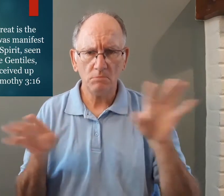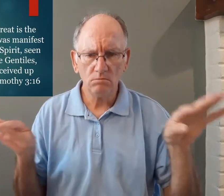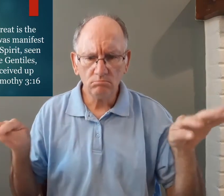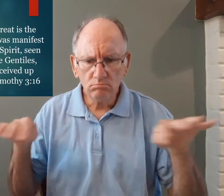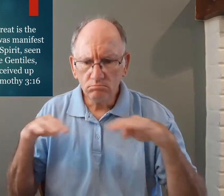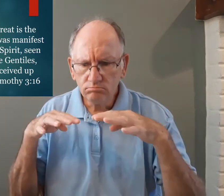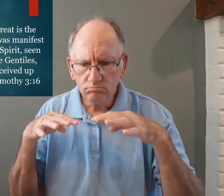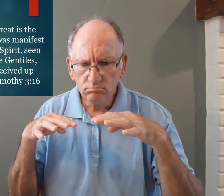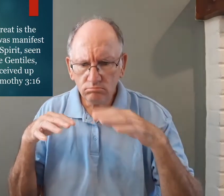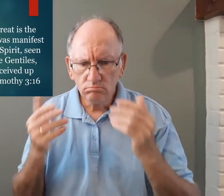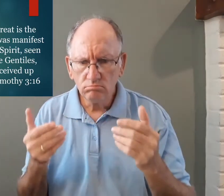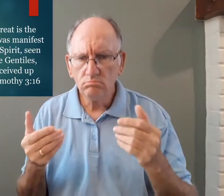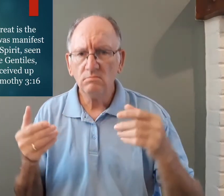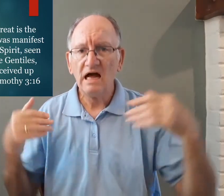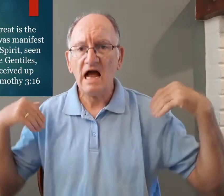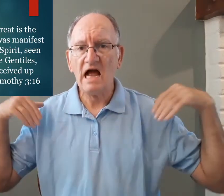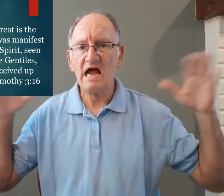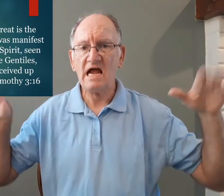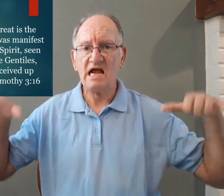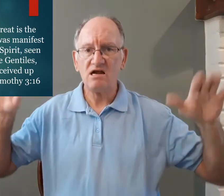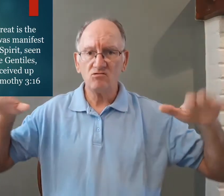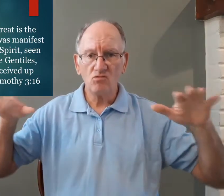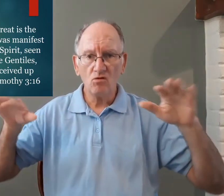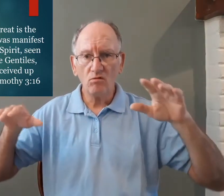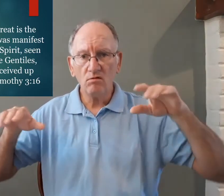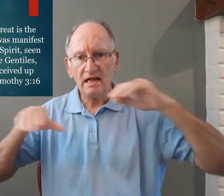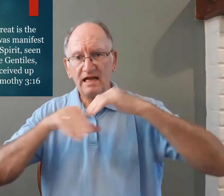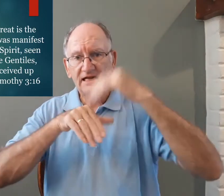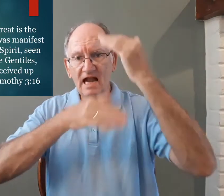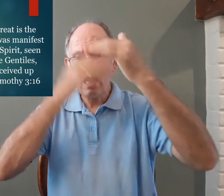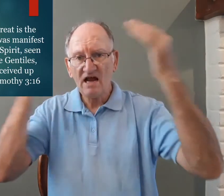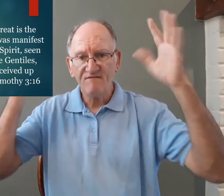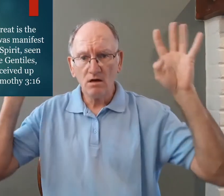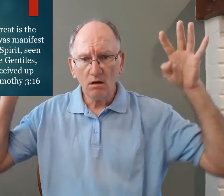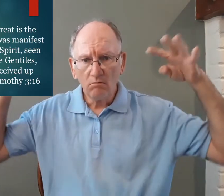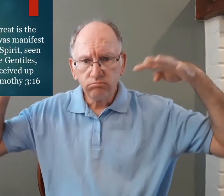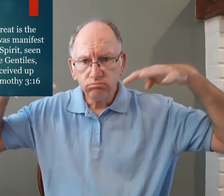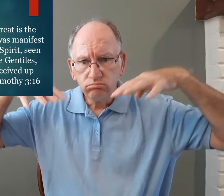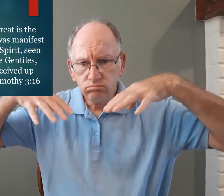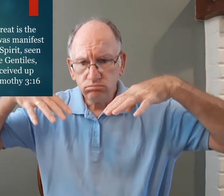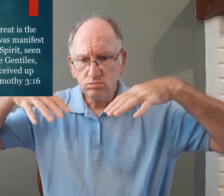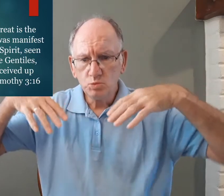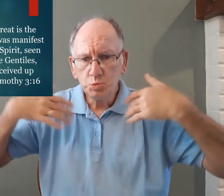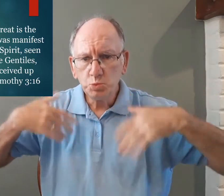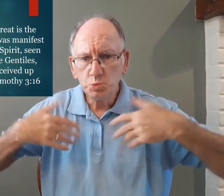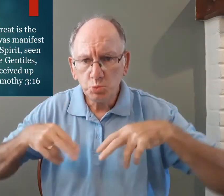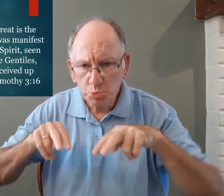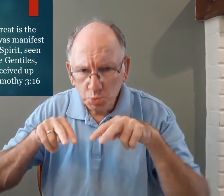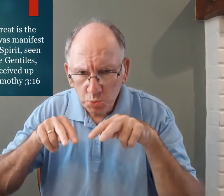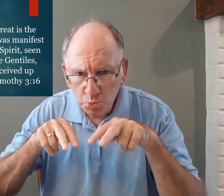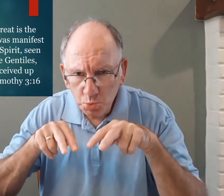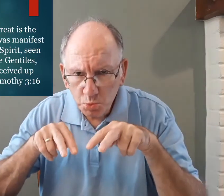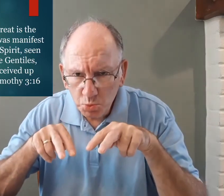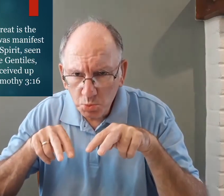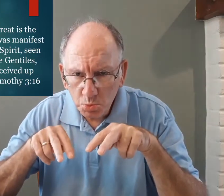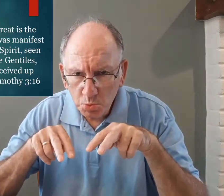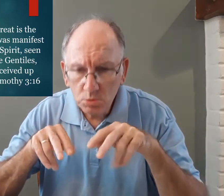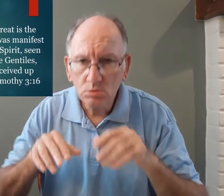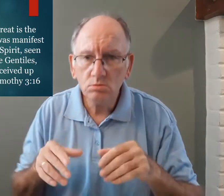and the Holy Spirit said yes this is God and the people looked to him and the angels looked to